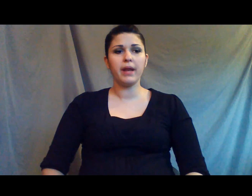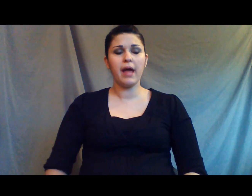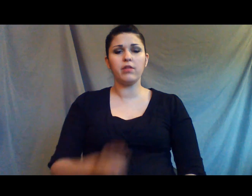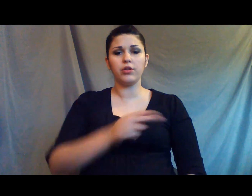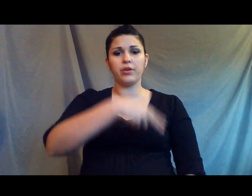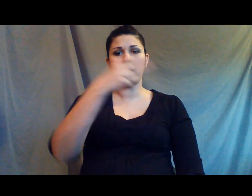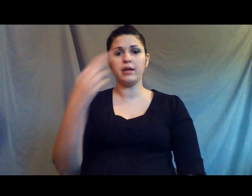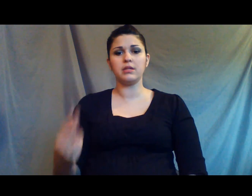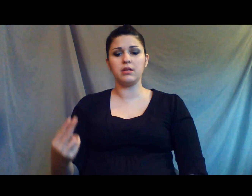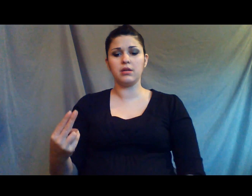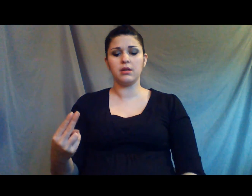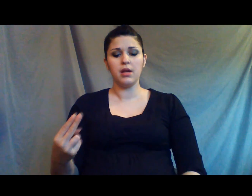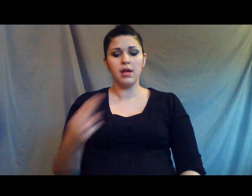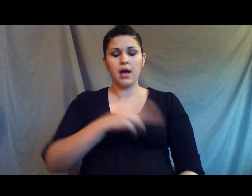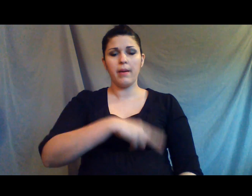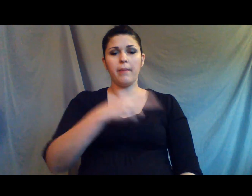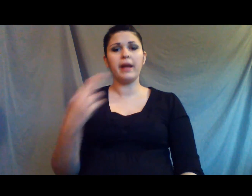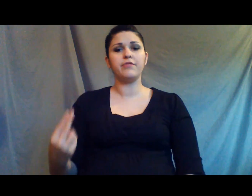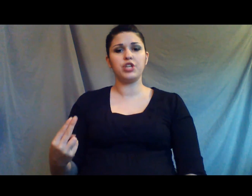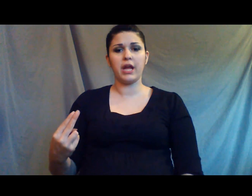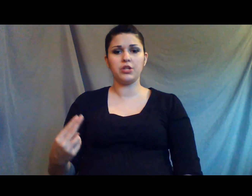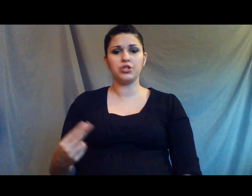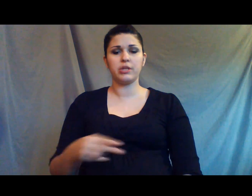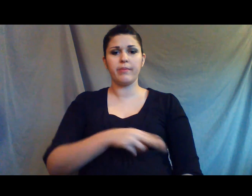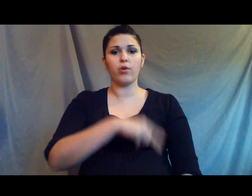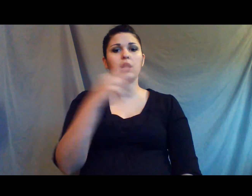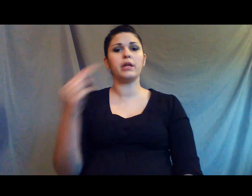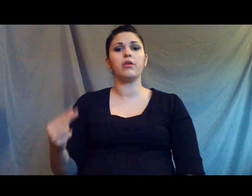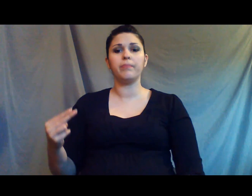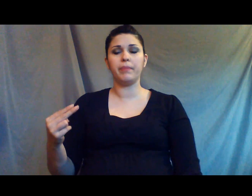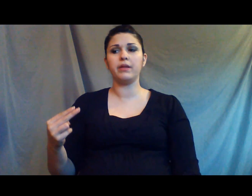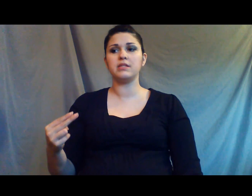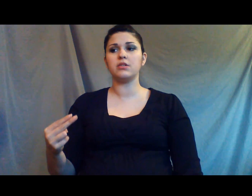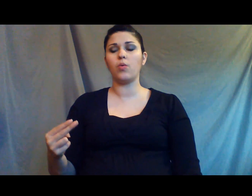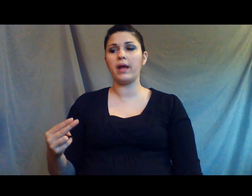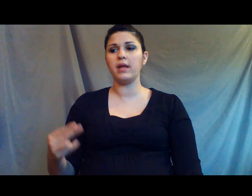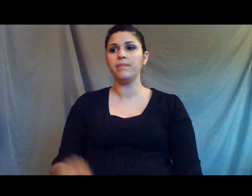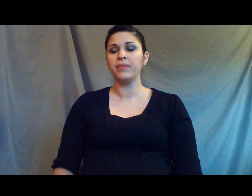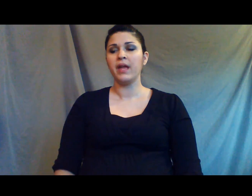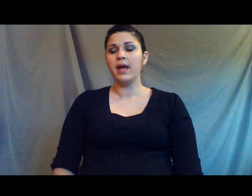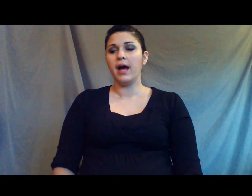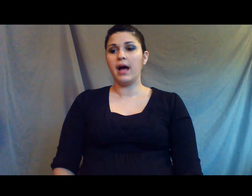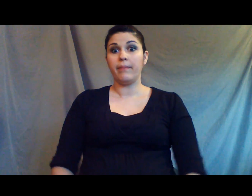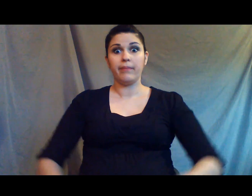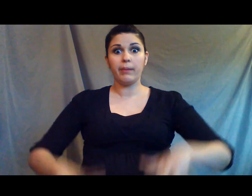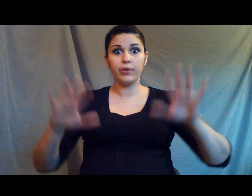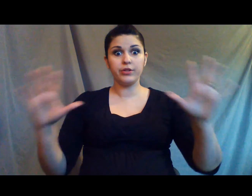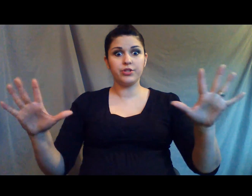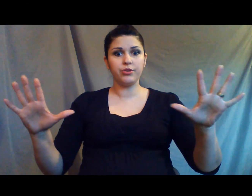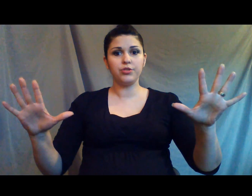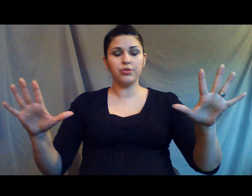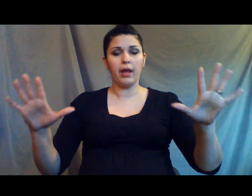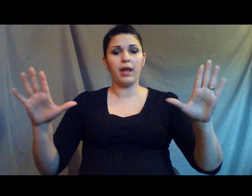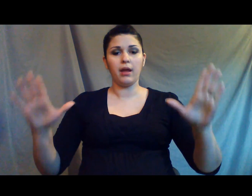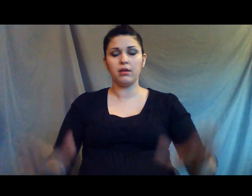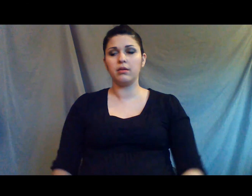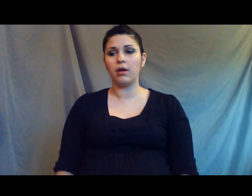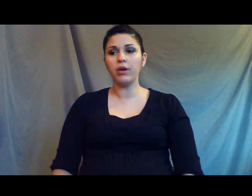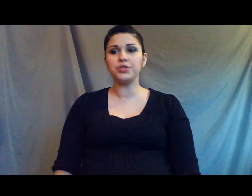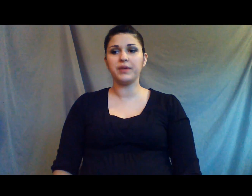but I haven't learned that. Uh, it might have changed to be more clear. But this is Hawaii. Um, I'm going to do a, I want to do a